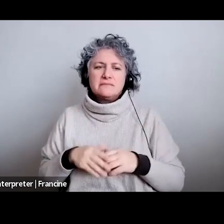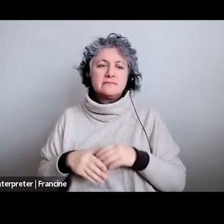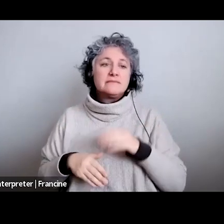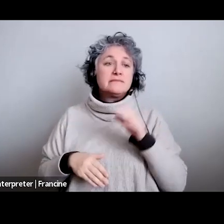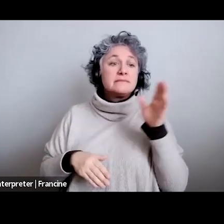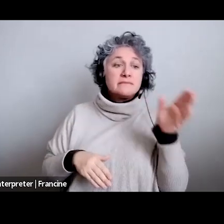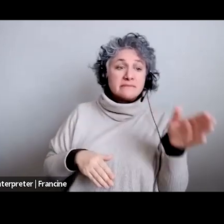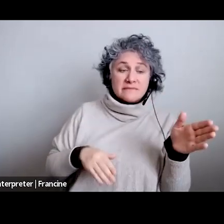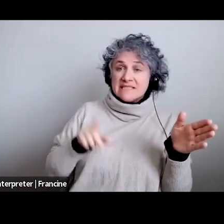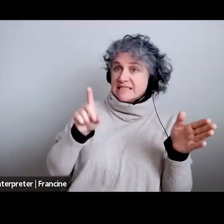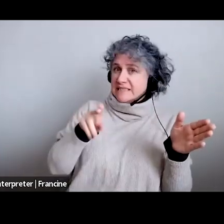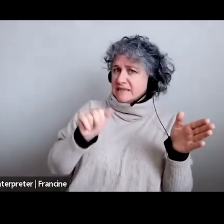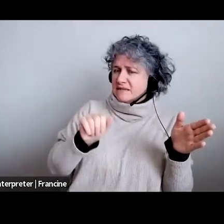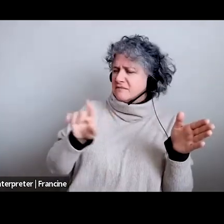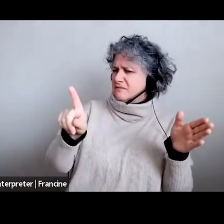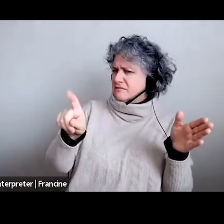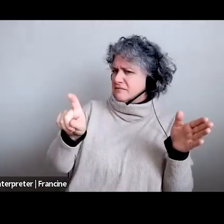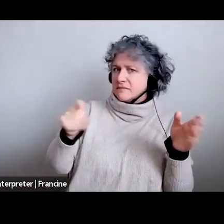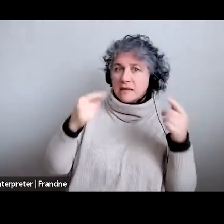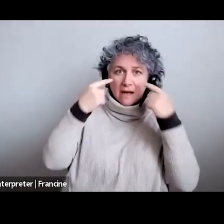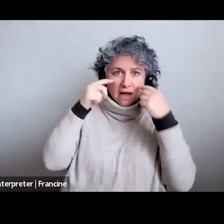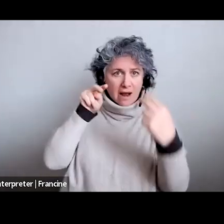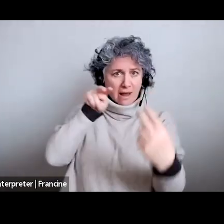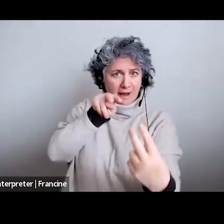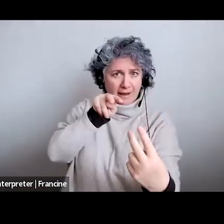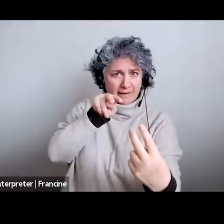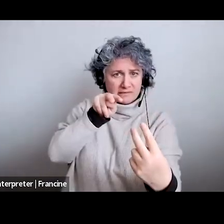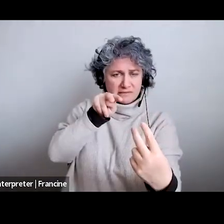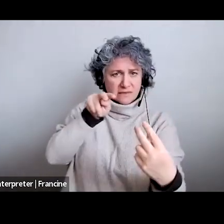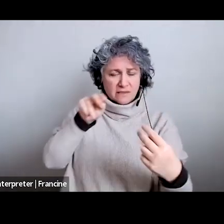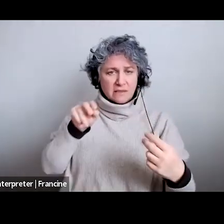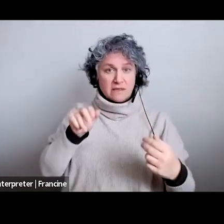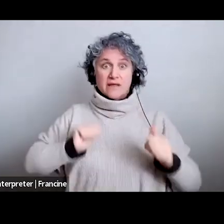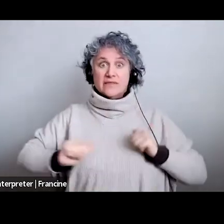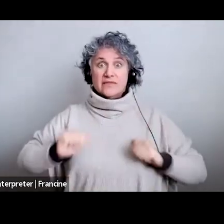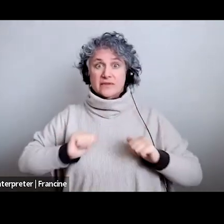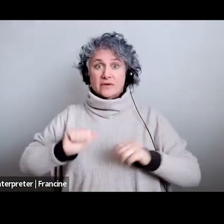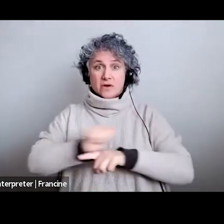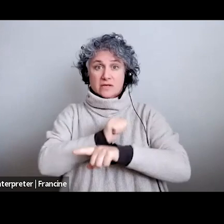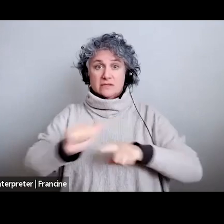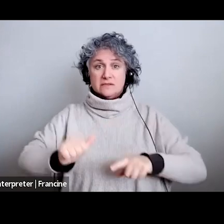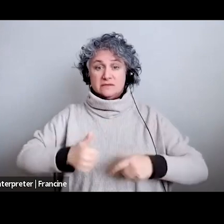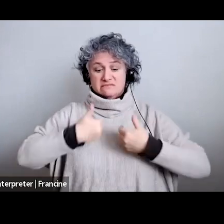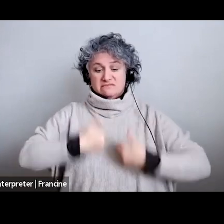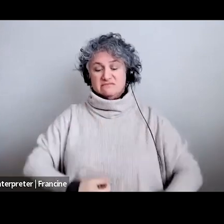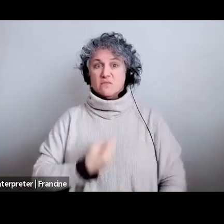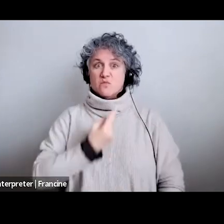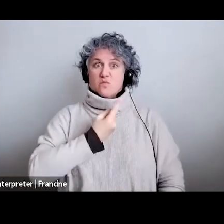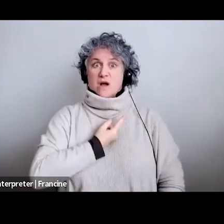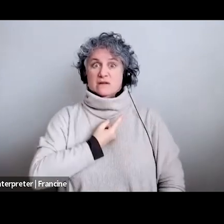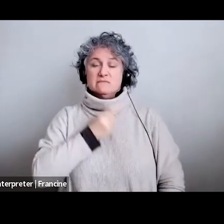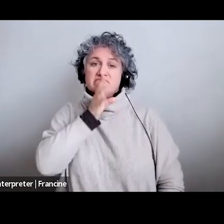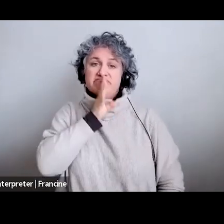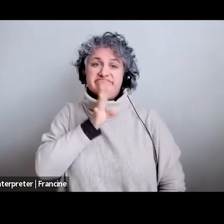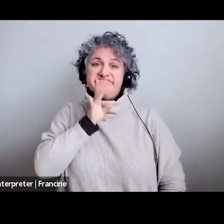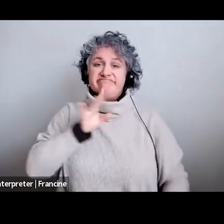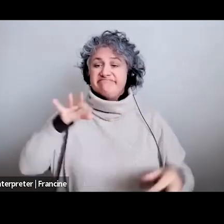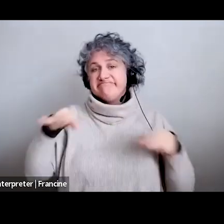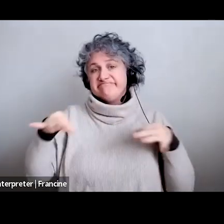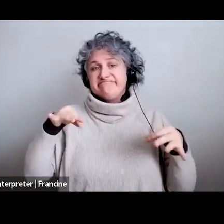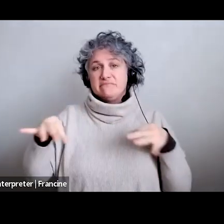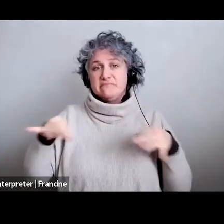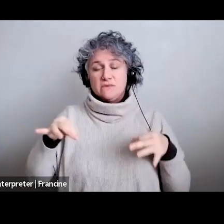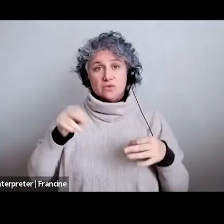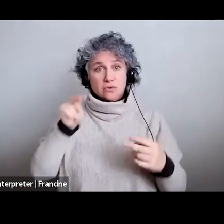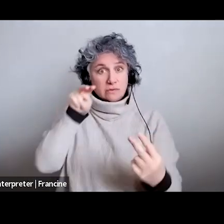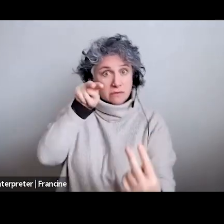especially uh given that a lot of uh theater auditions are monologues should you go down the barrel